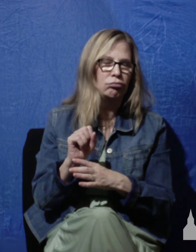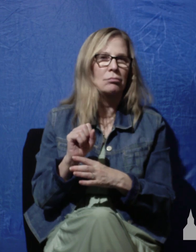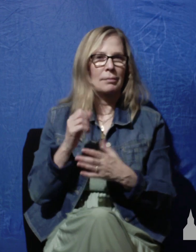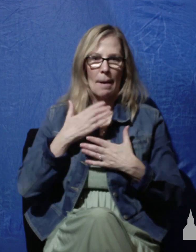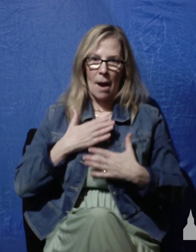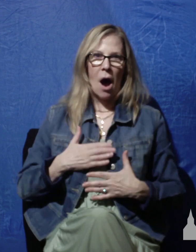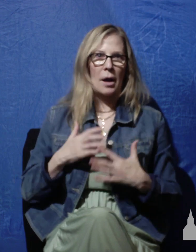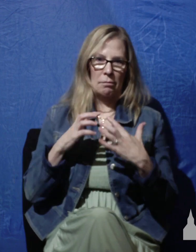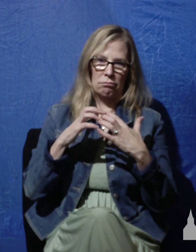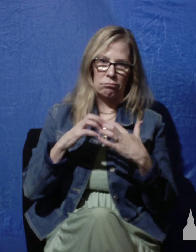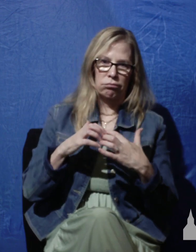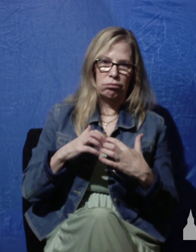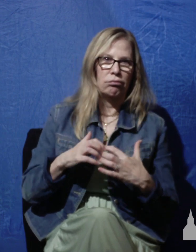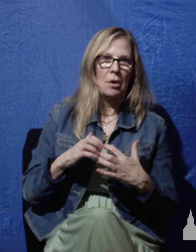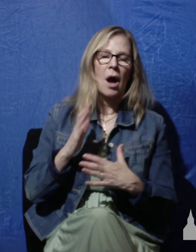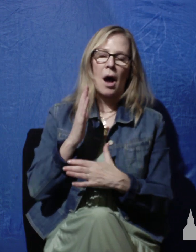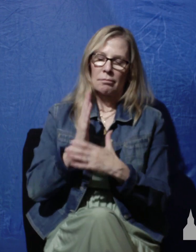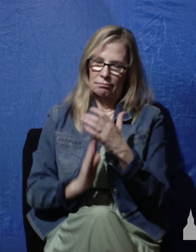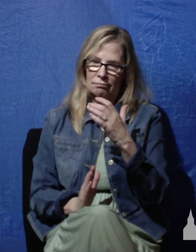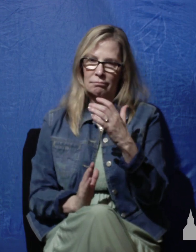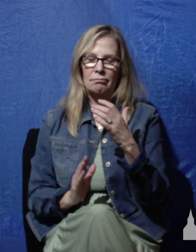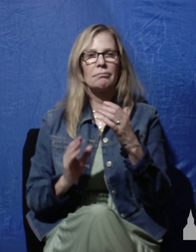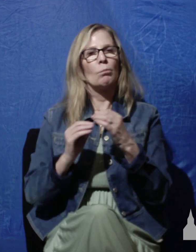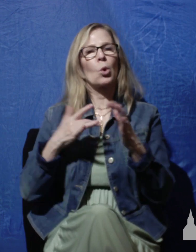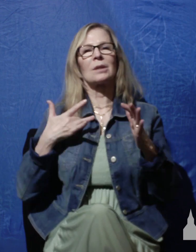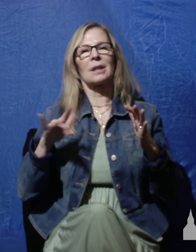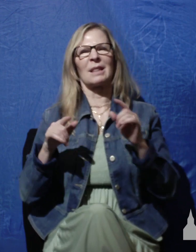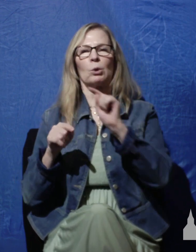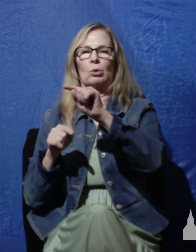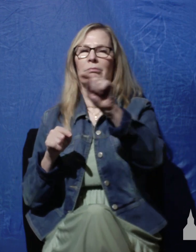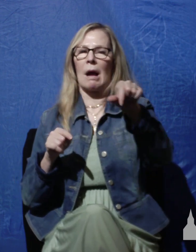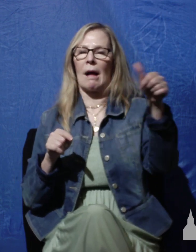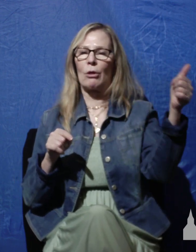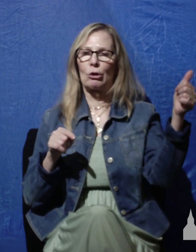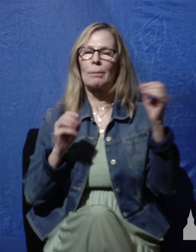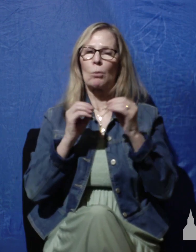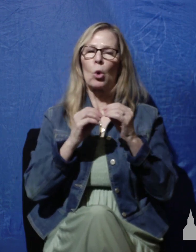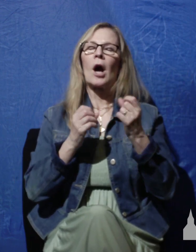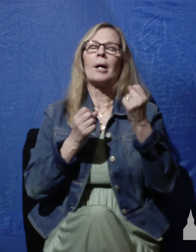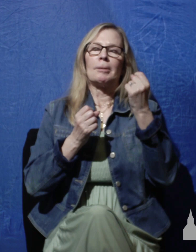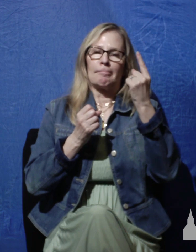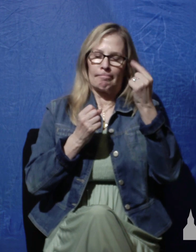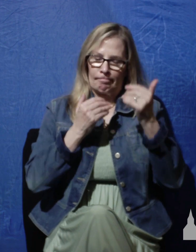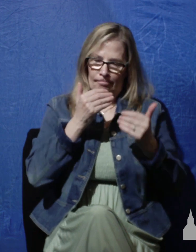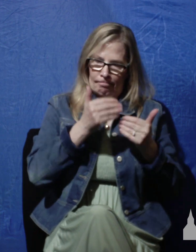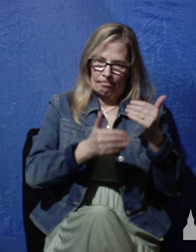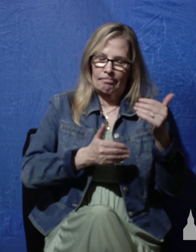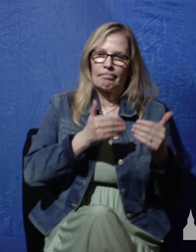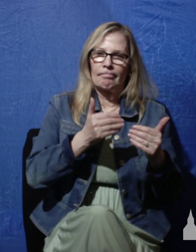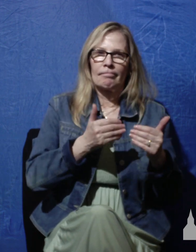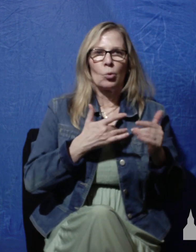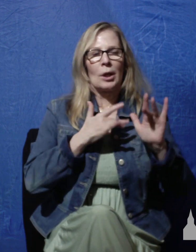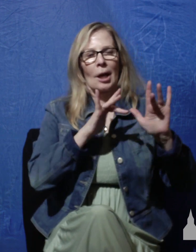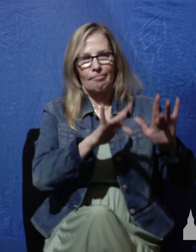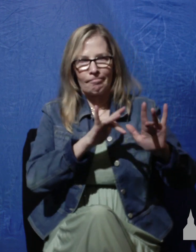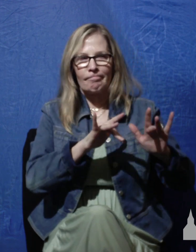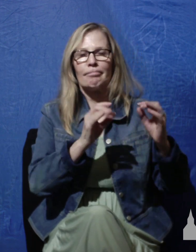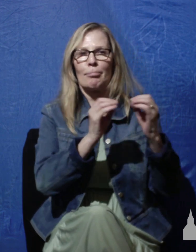body breaking down. We're more sensitive to others. We're more compassionate to others. We empathize in the